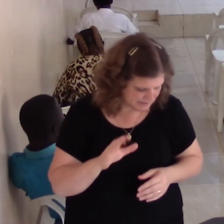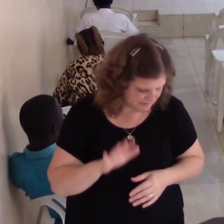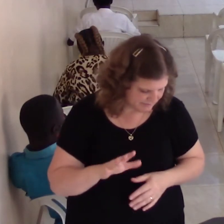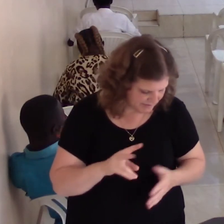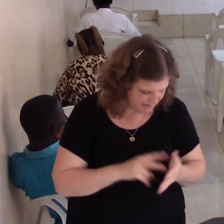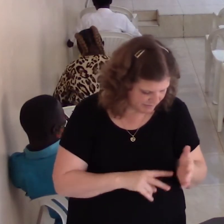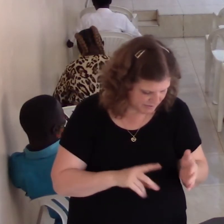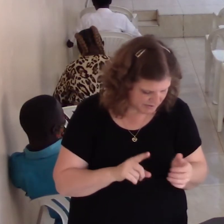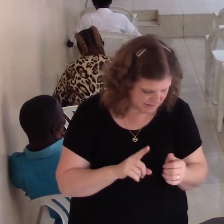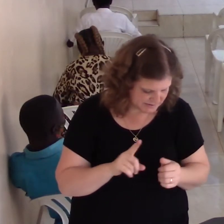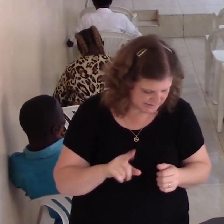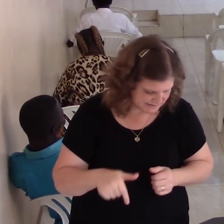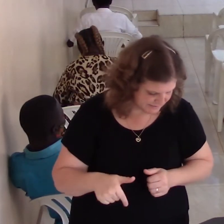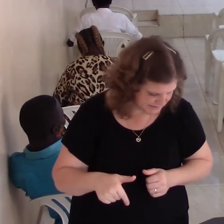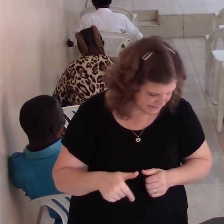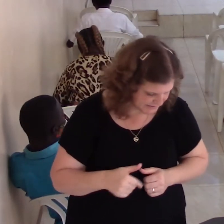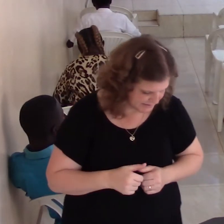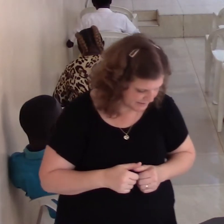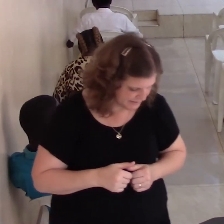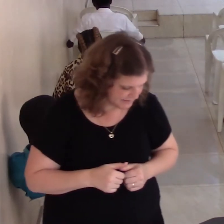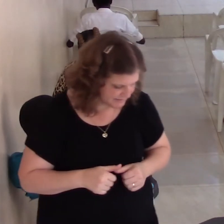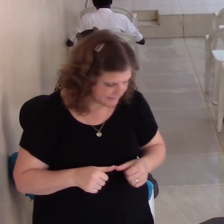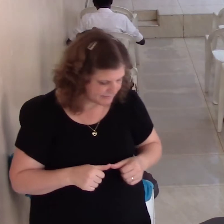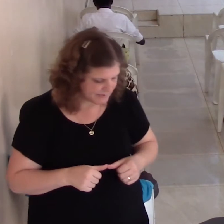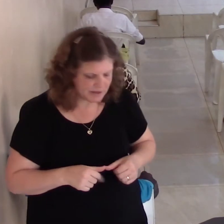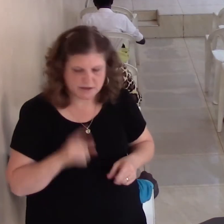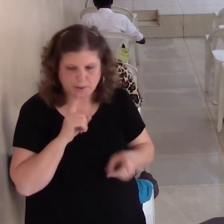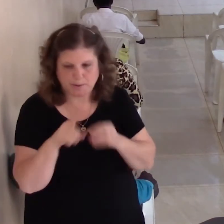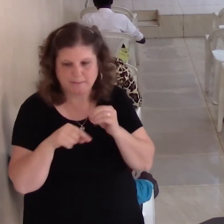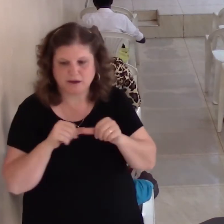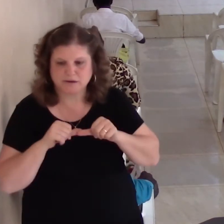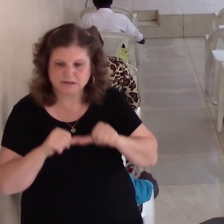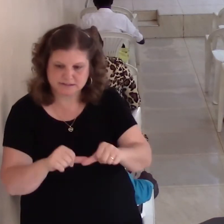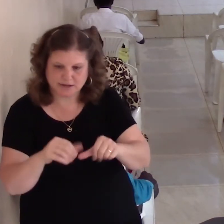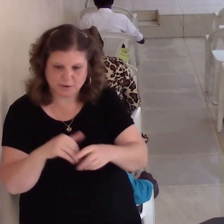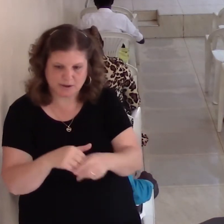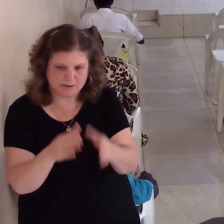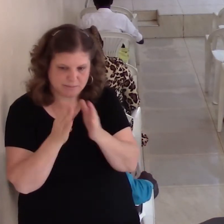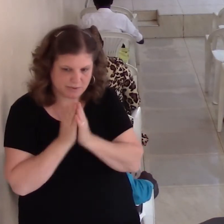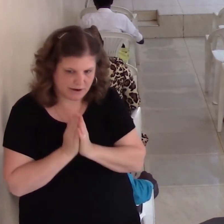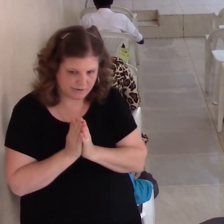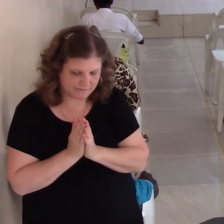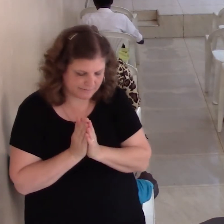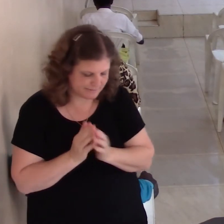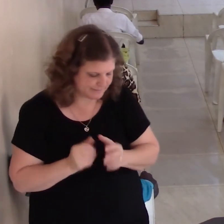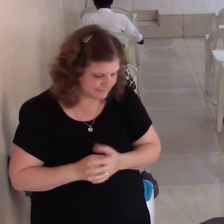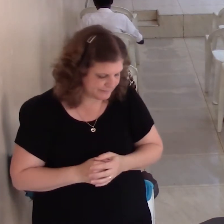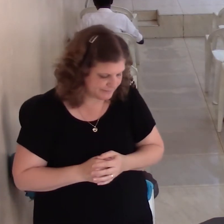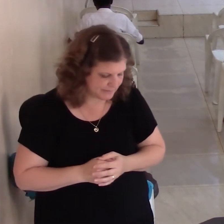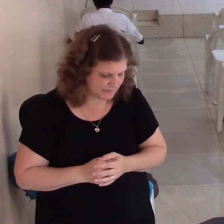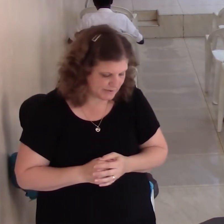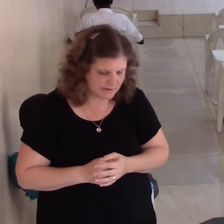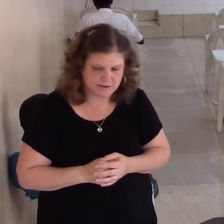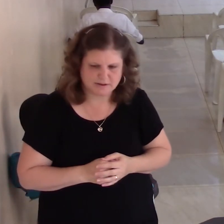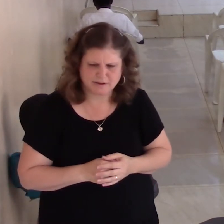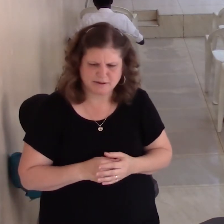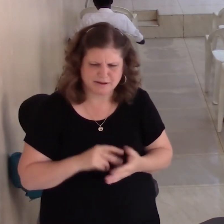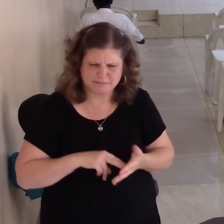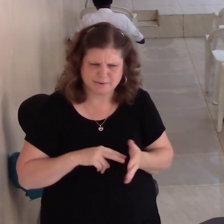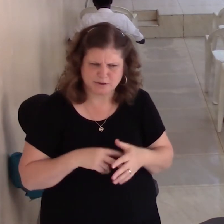What about this matter? Continue in prayer. That word continue, what does that mean? It means to continue. It means